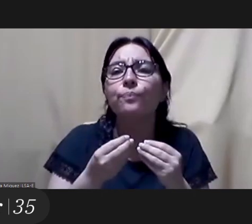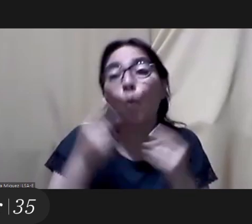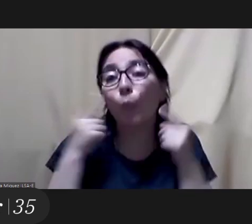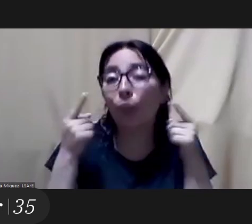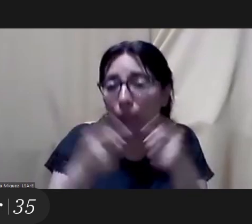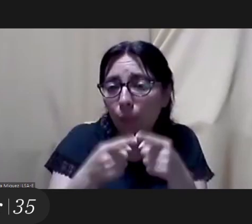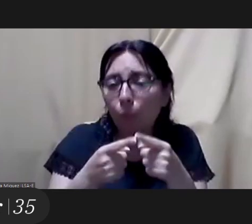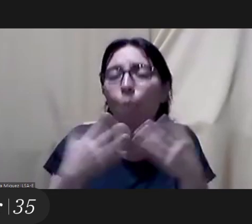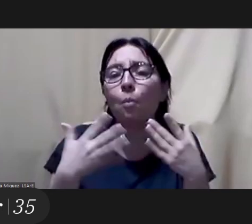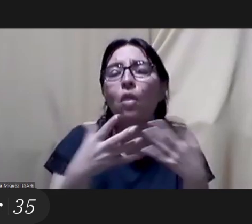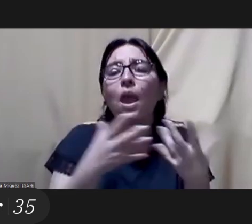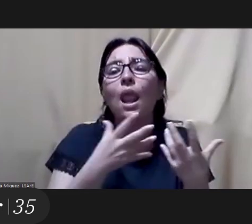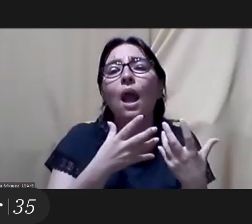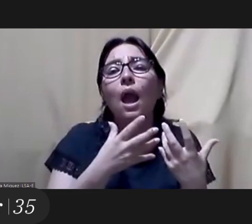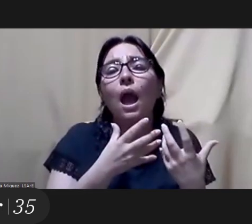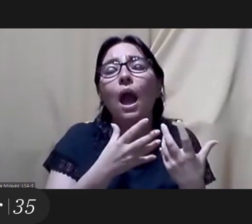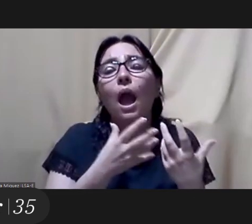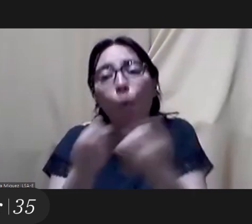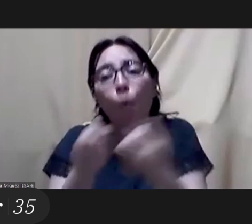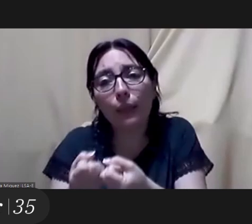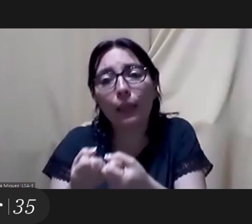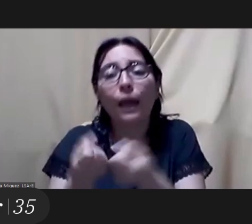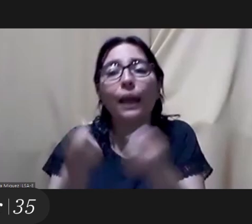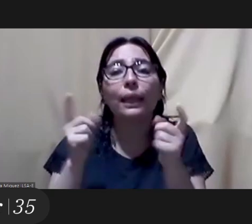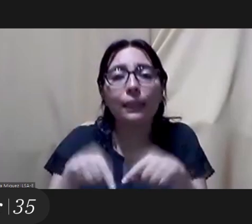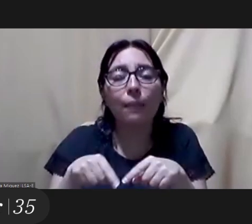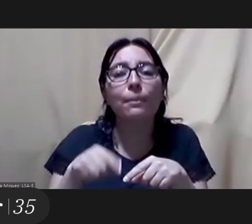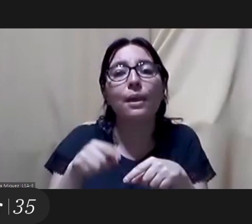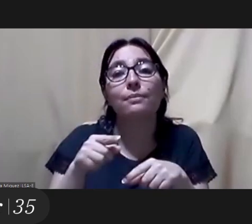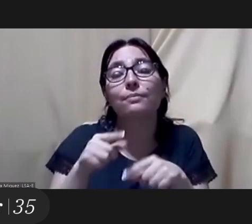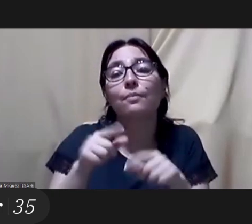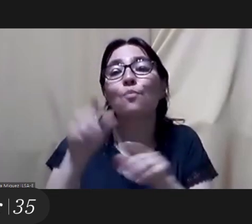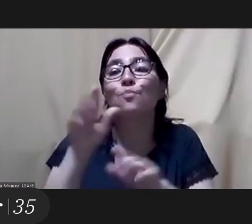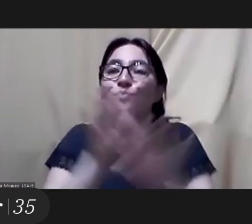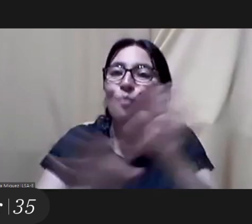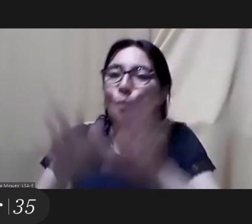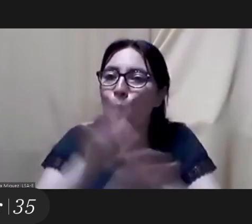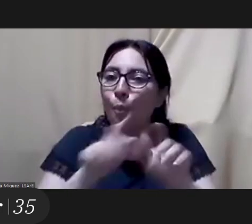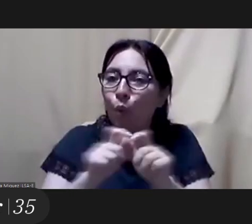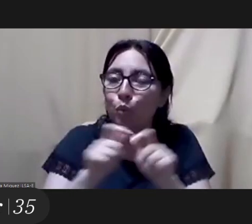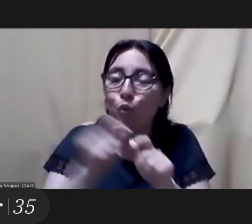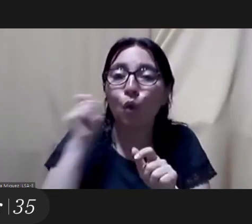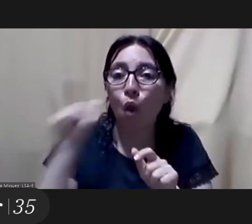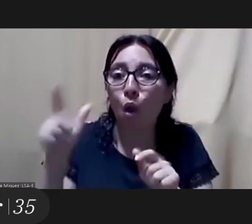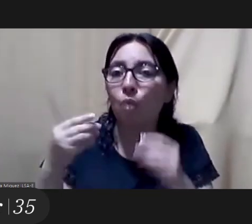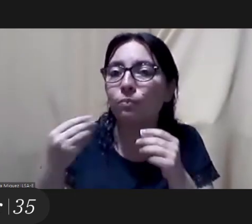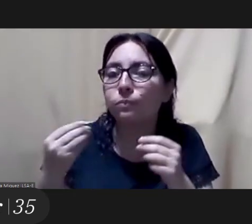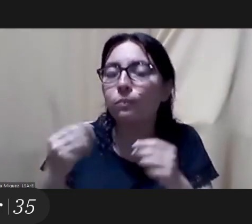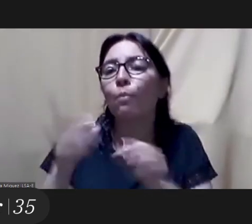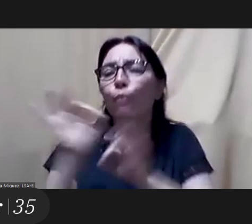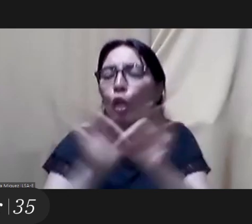in order to support uh the production uh of